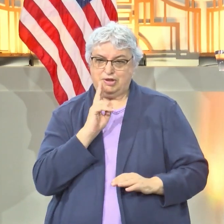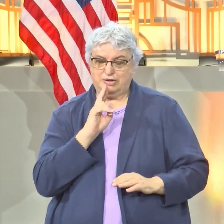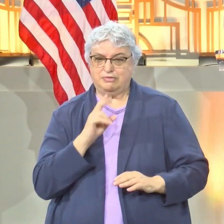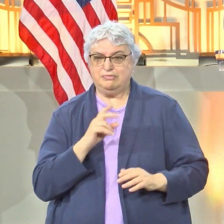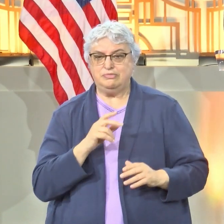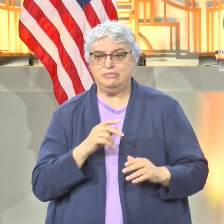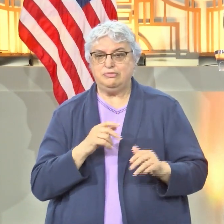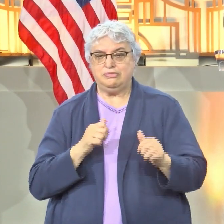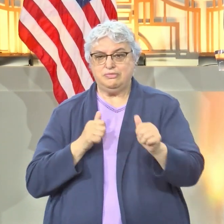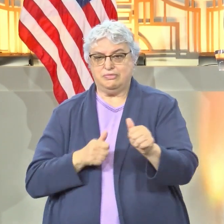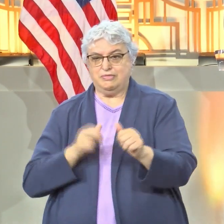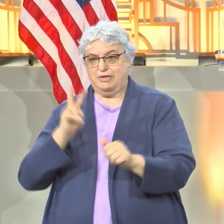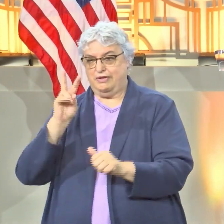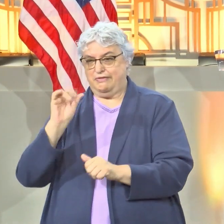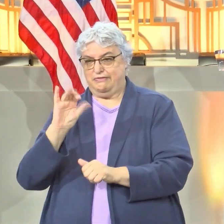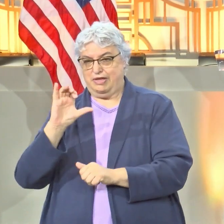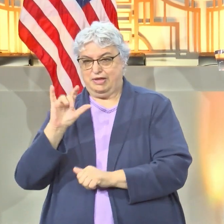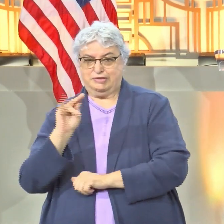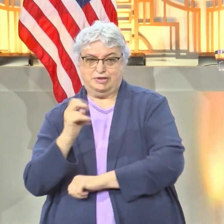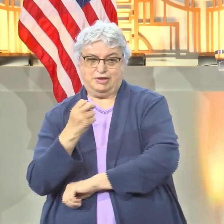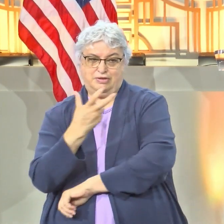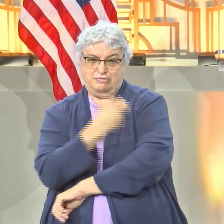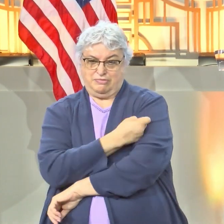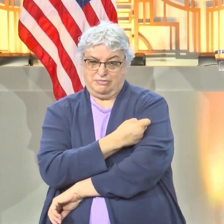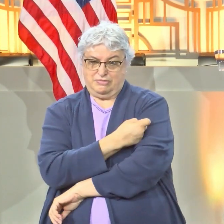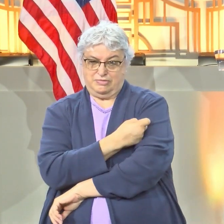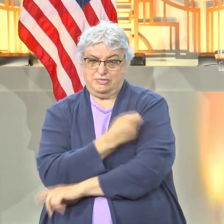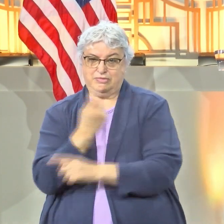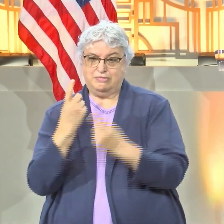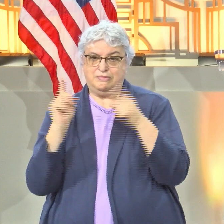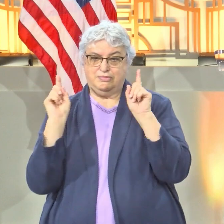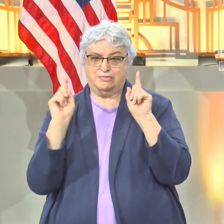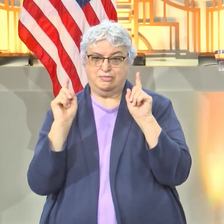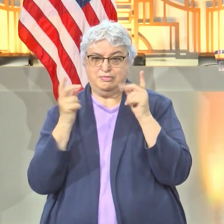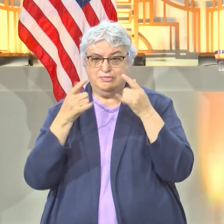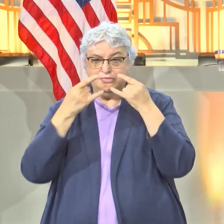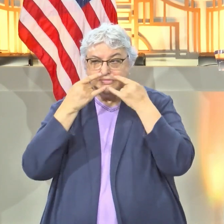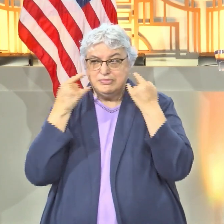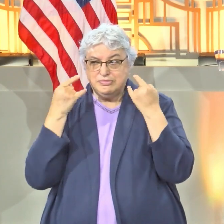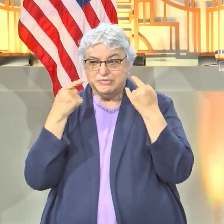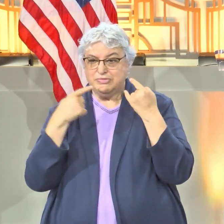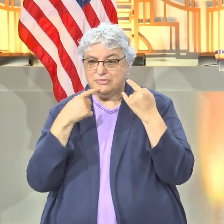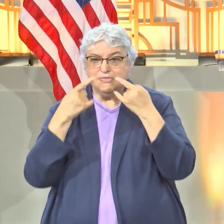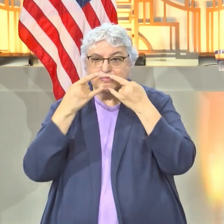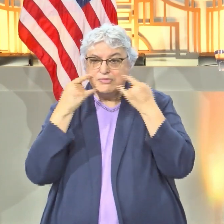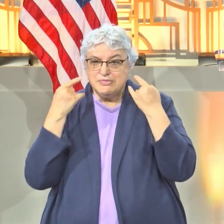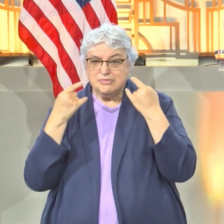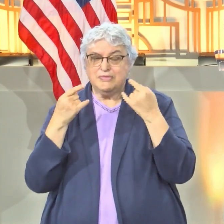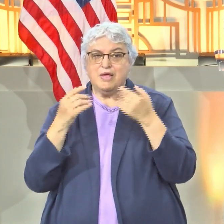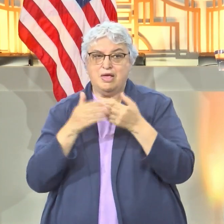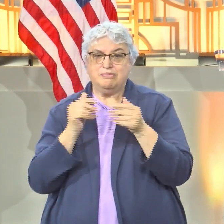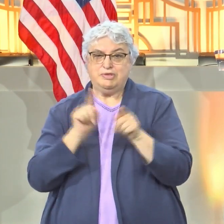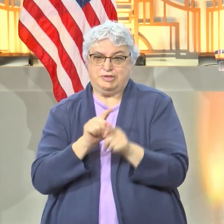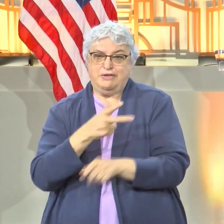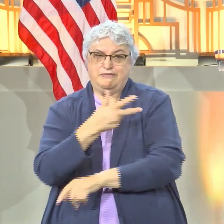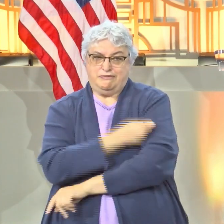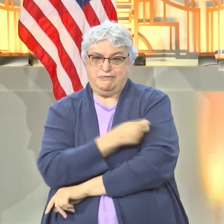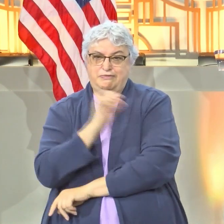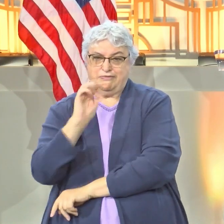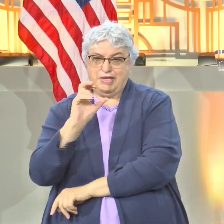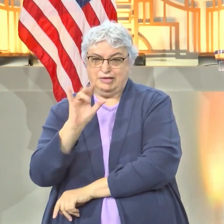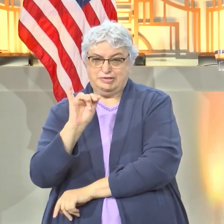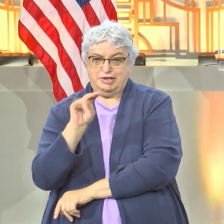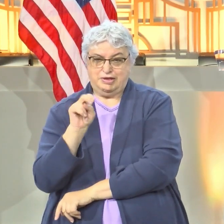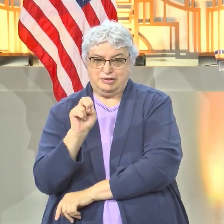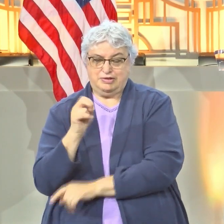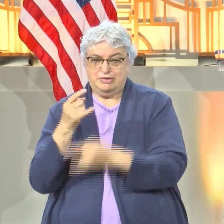for right now the vaccine that works happens to be these masks these masks represent the vaccine and these